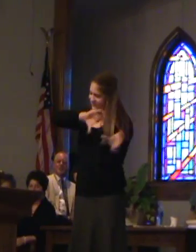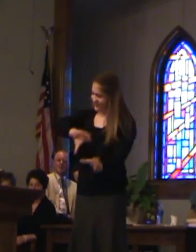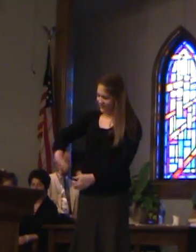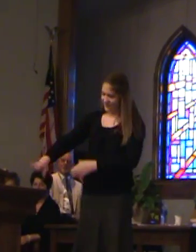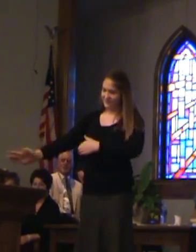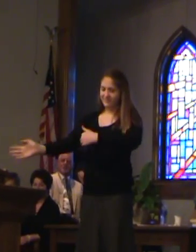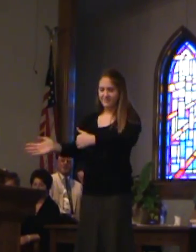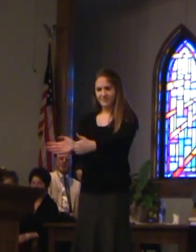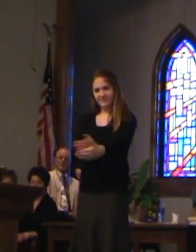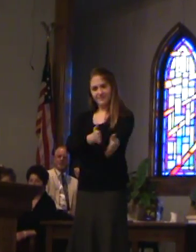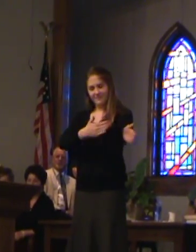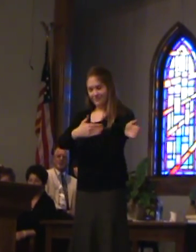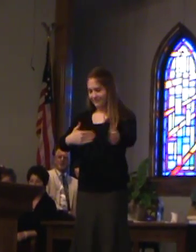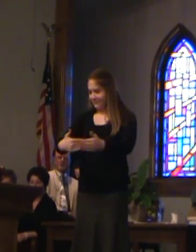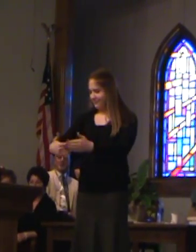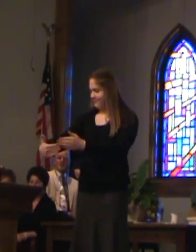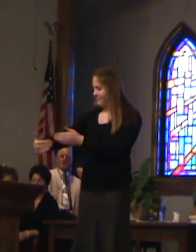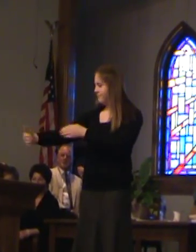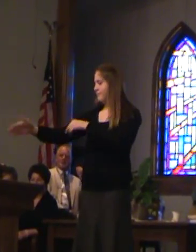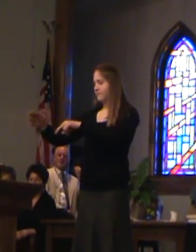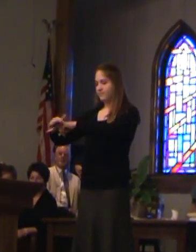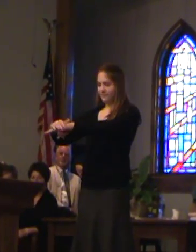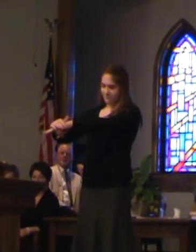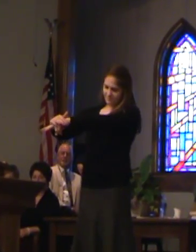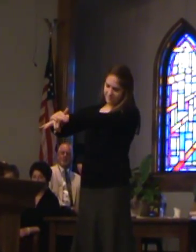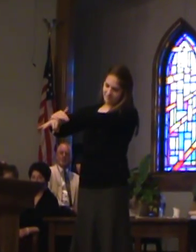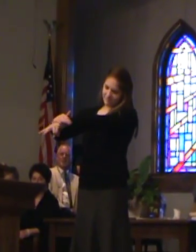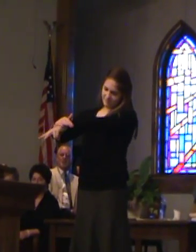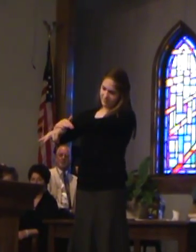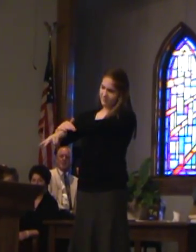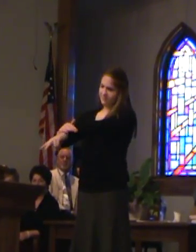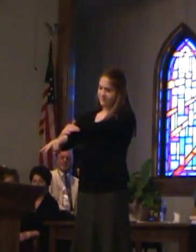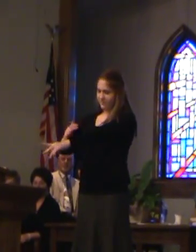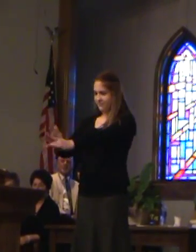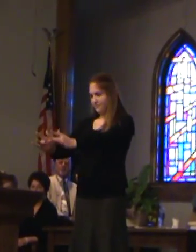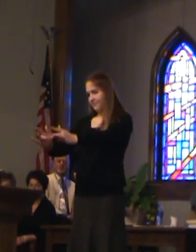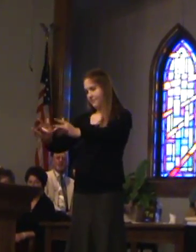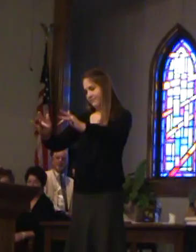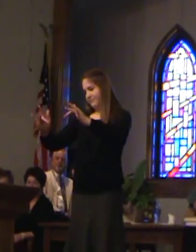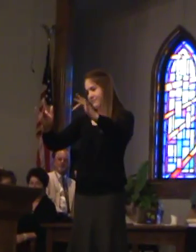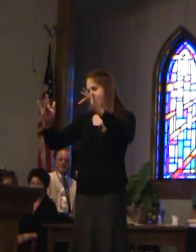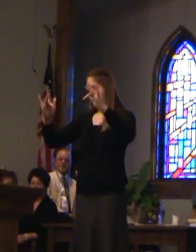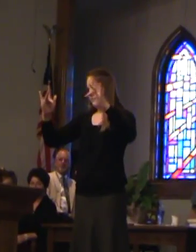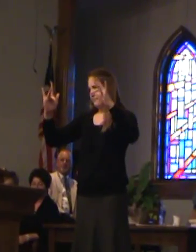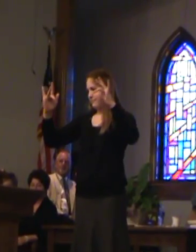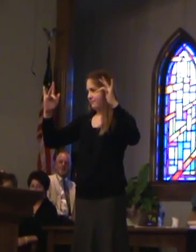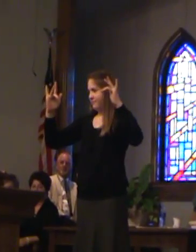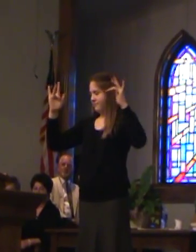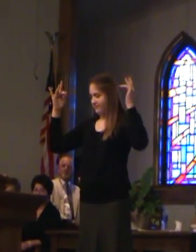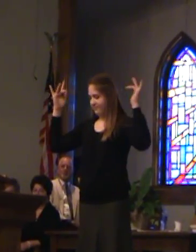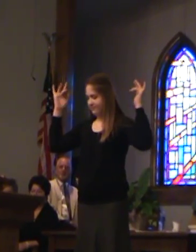pouring down I see you through the clouds Shining on my face